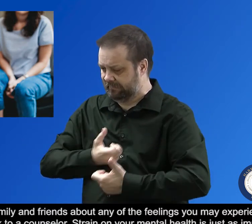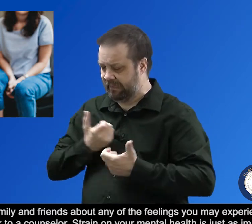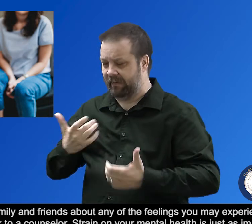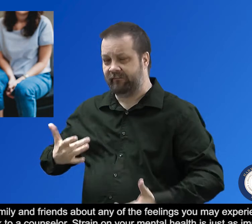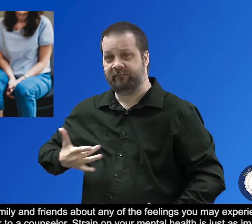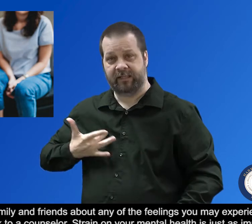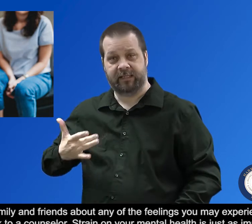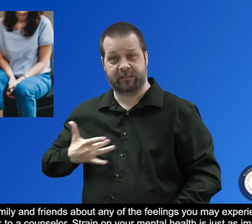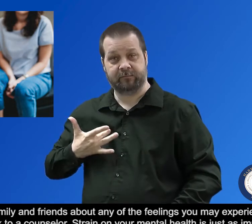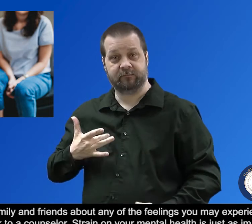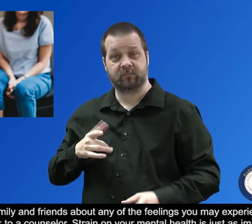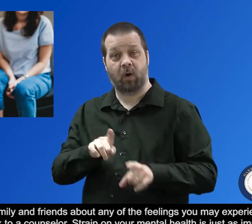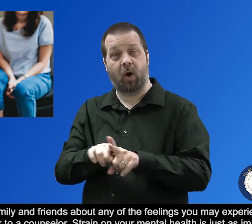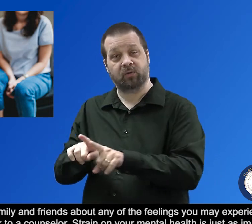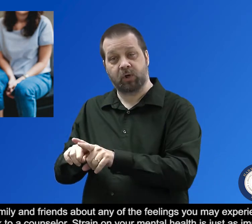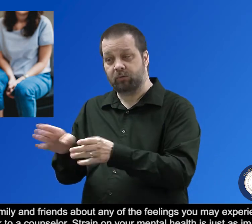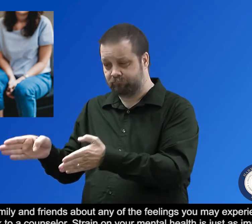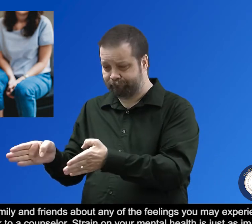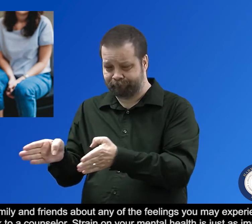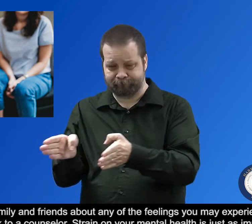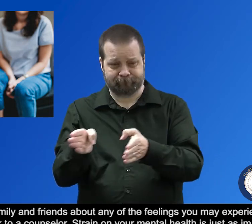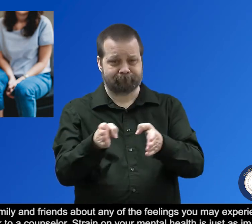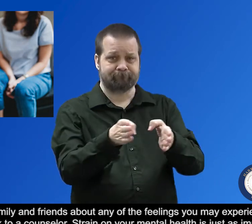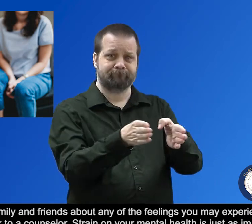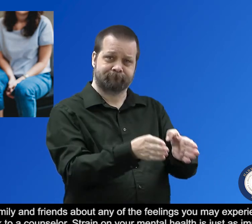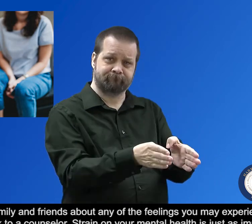It can also be useful to talk to a counselor.